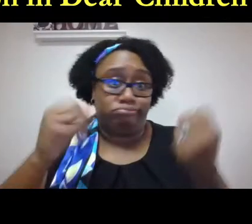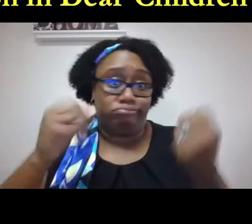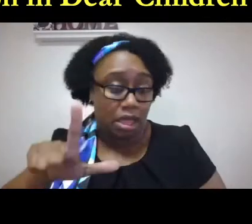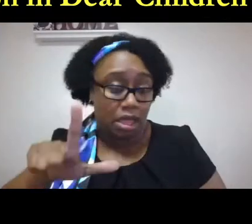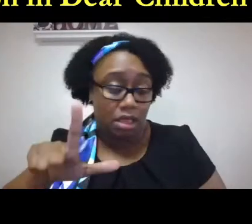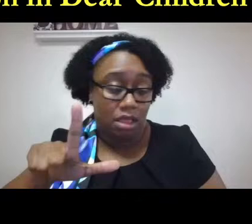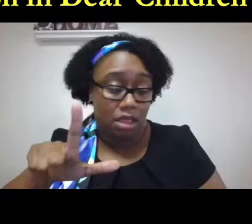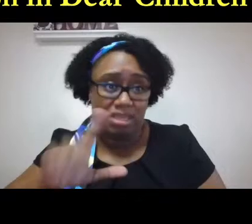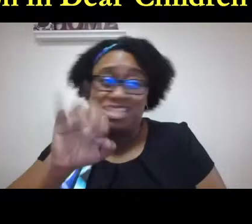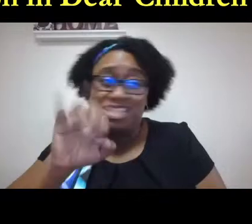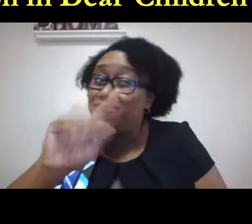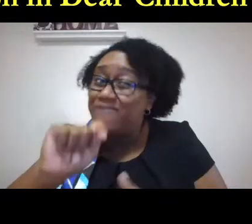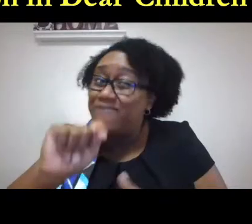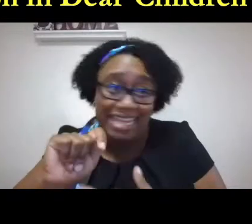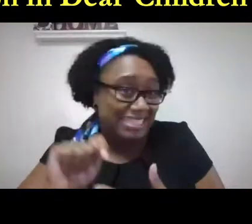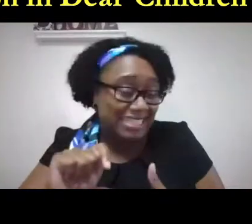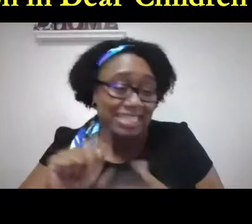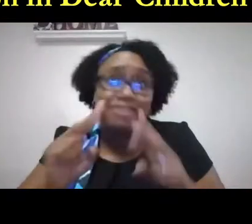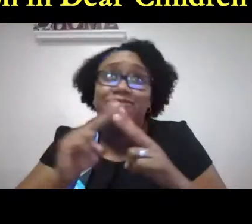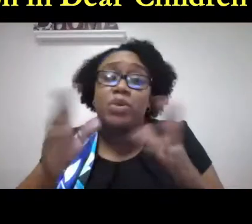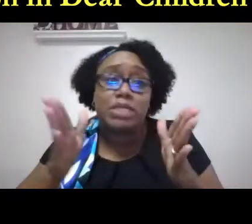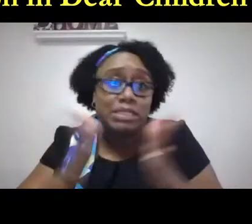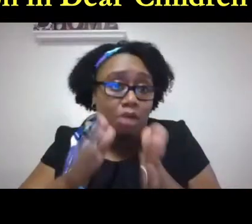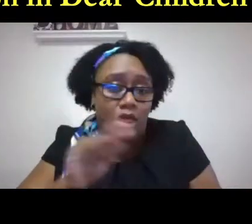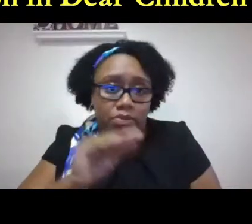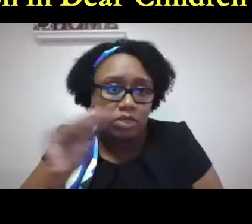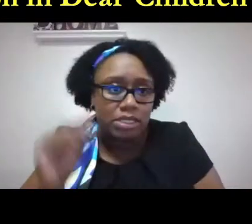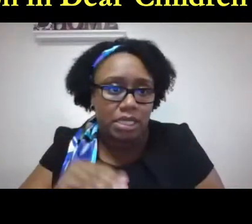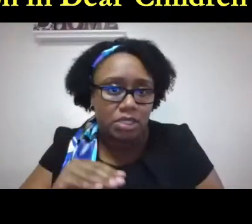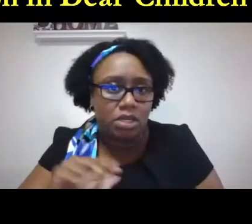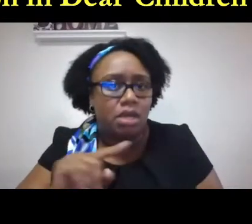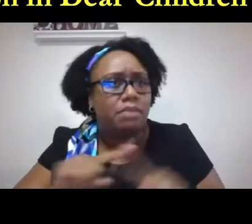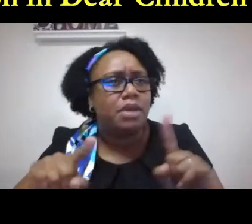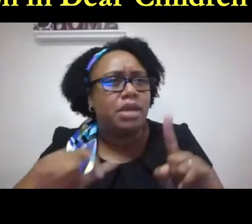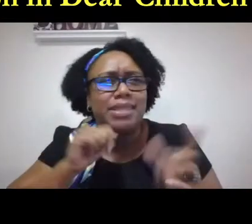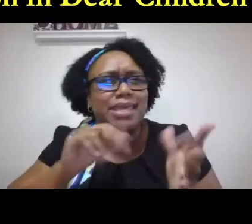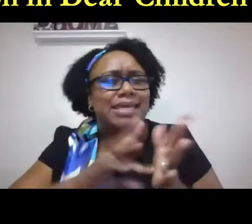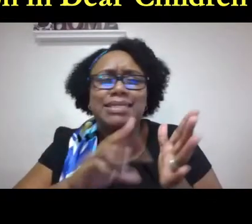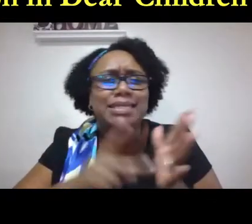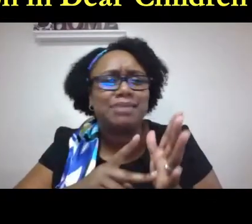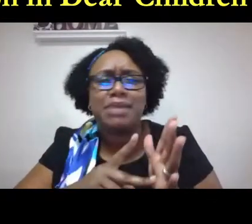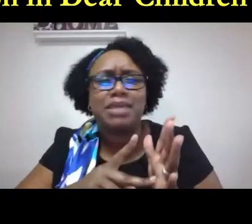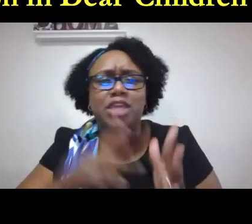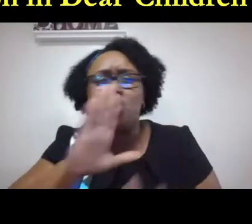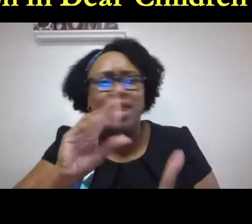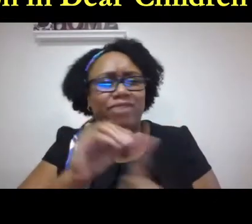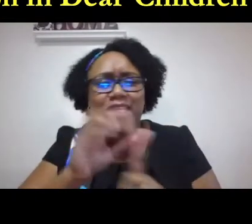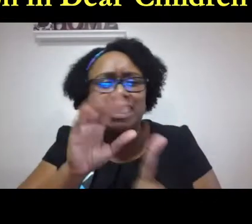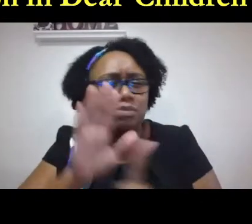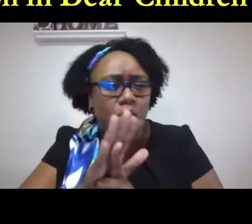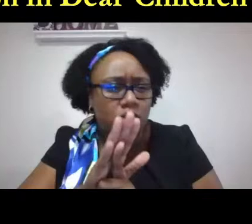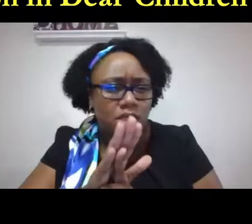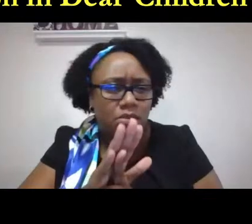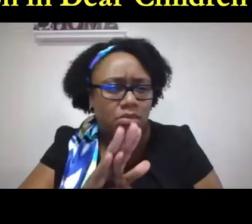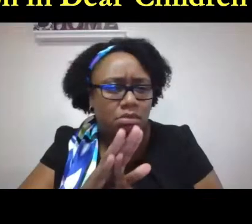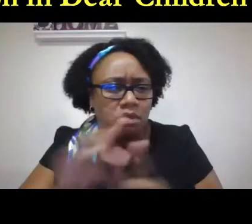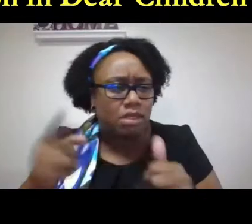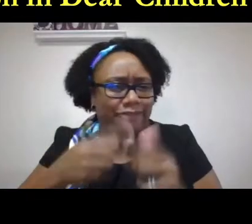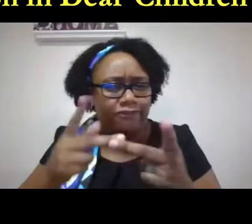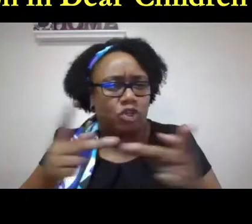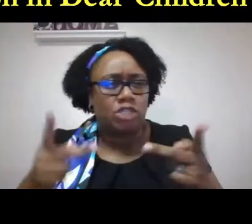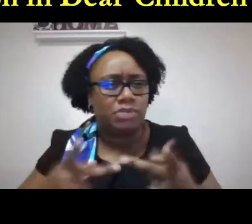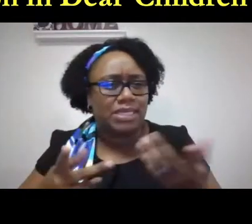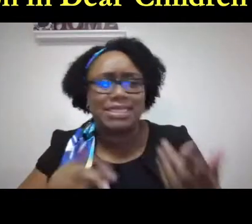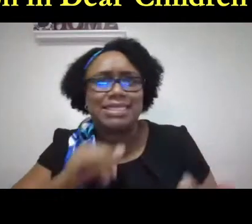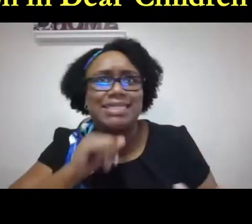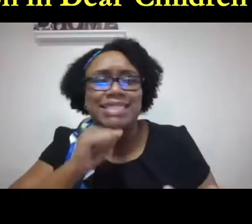most audiologies audiologists don't work with deaf people who use american sign language the number that do